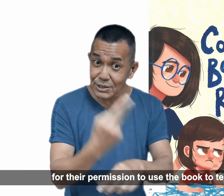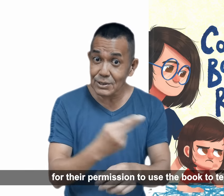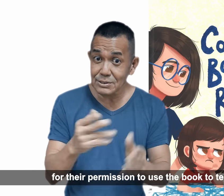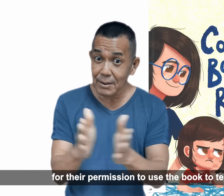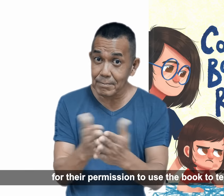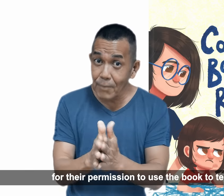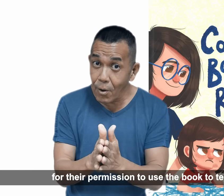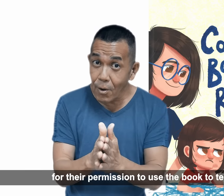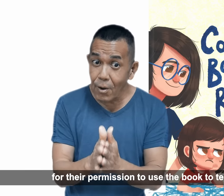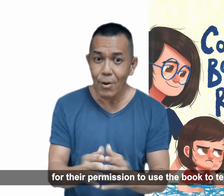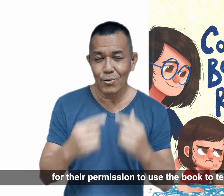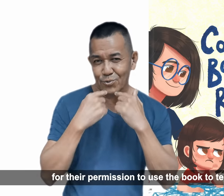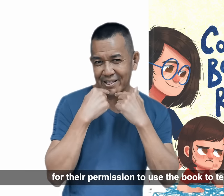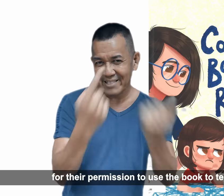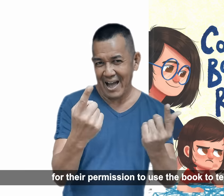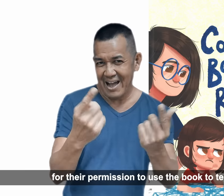story.